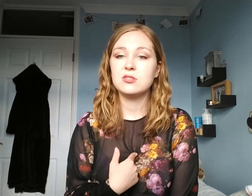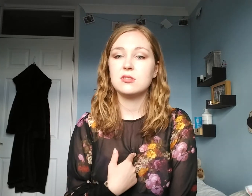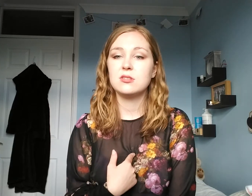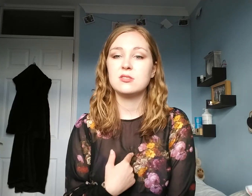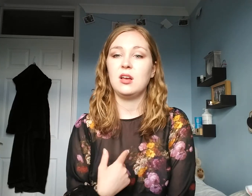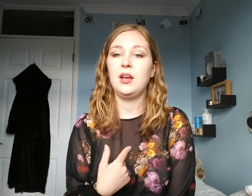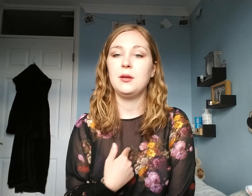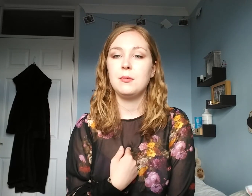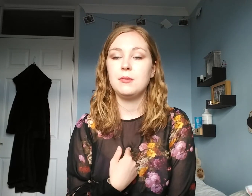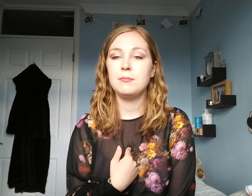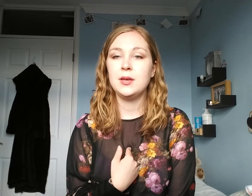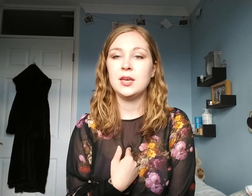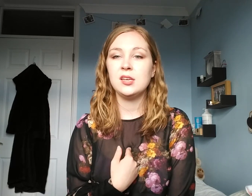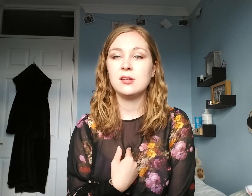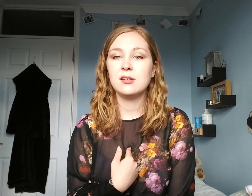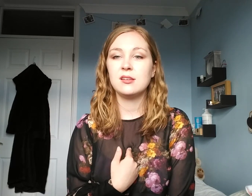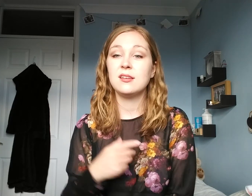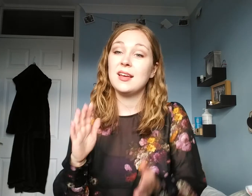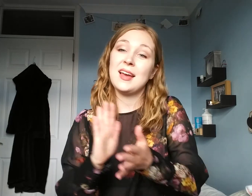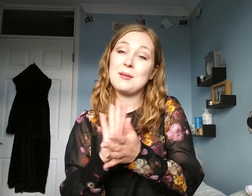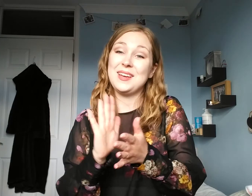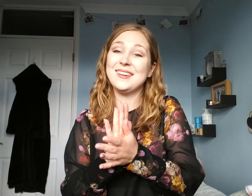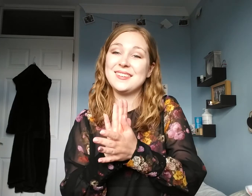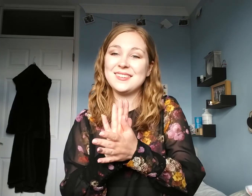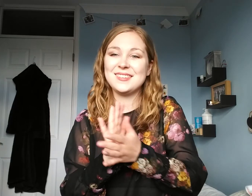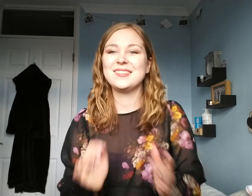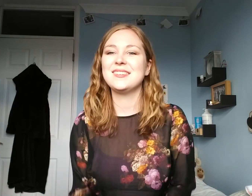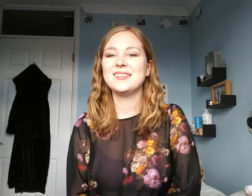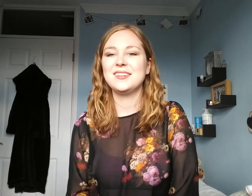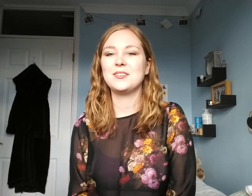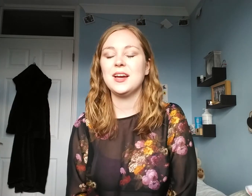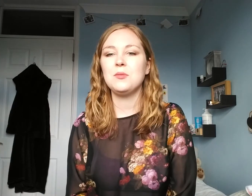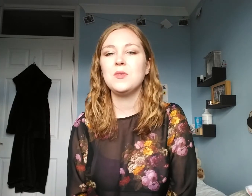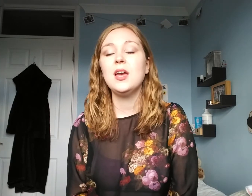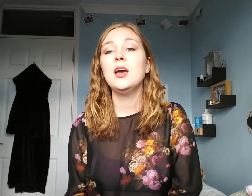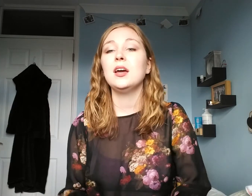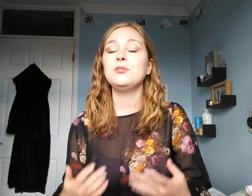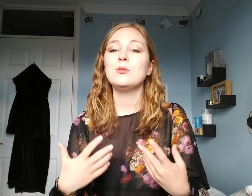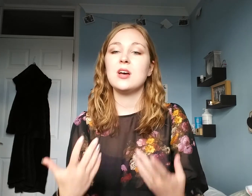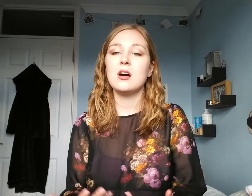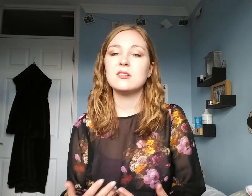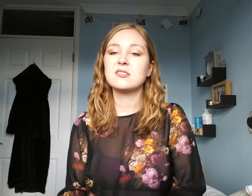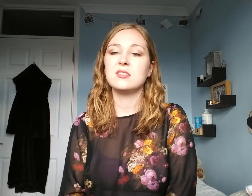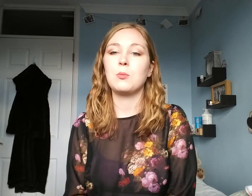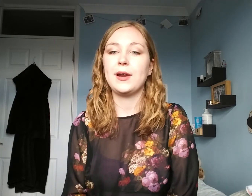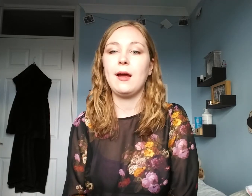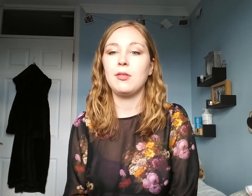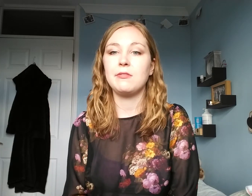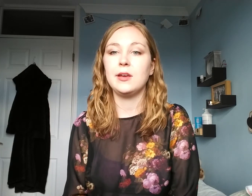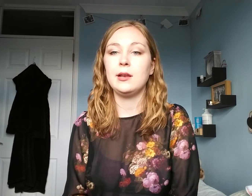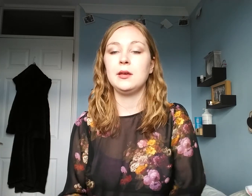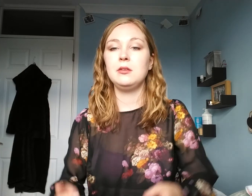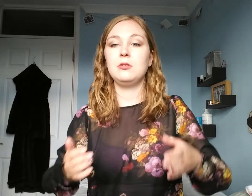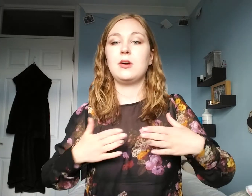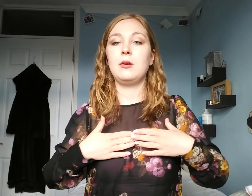sign me happy. Okay? And if you want to ask someone how they're feeling, you'll go,